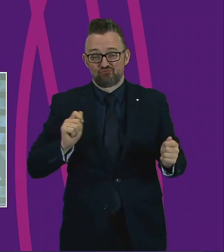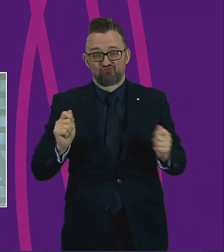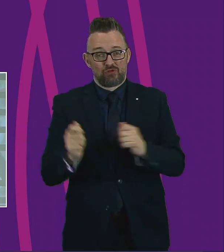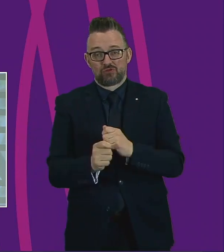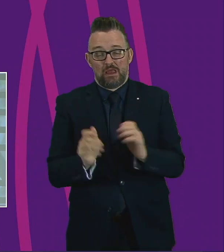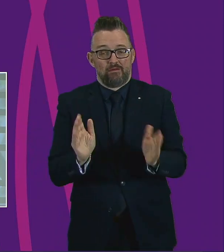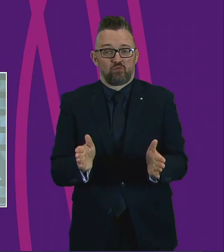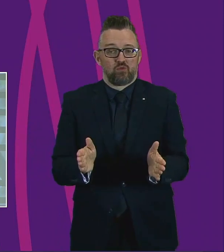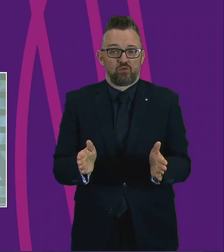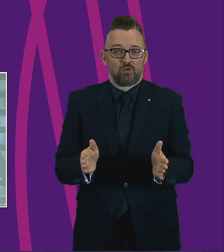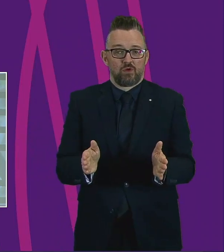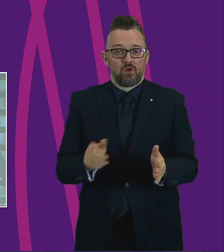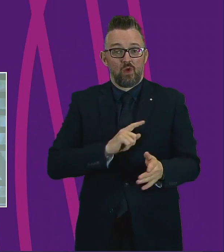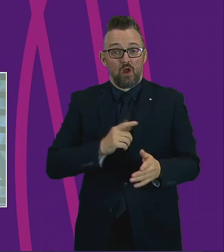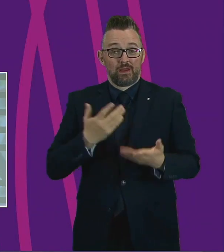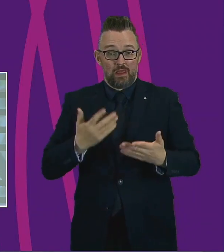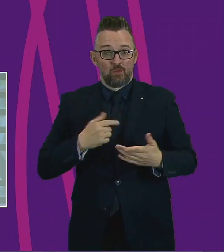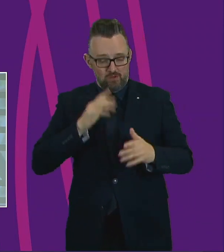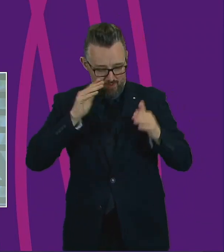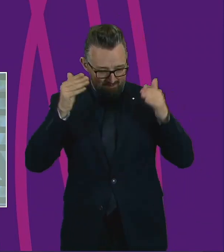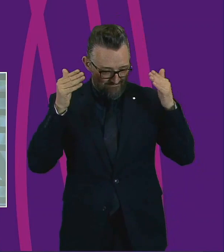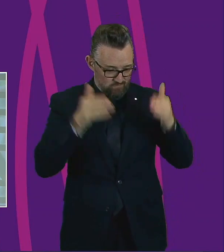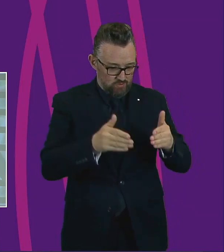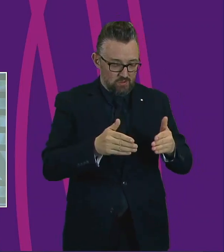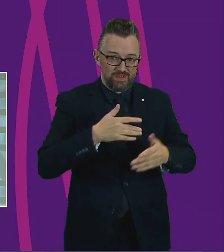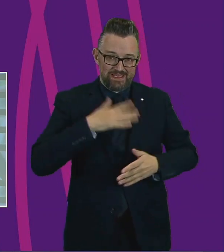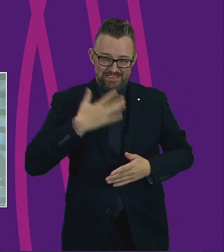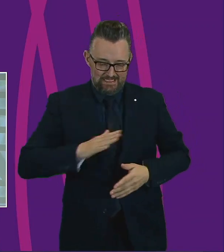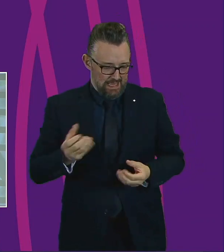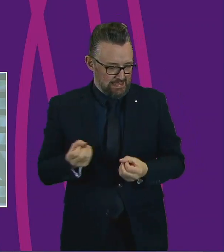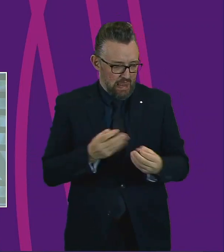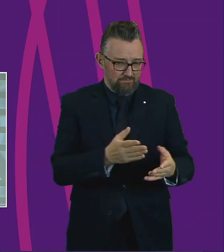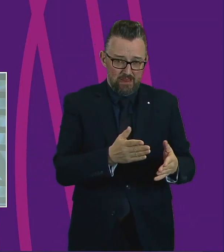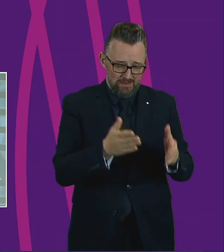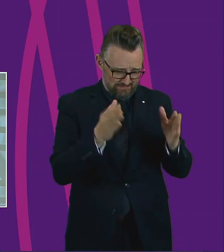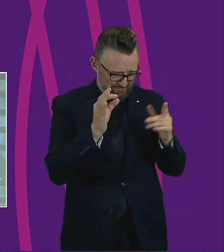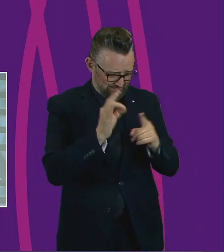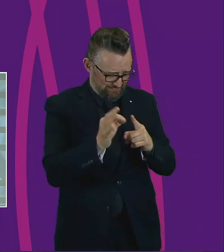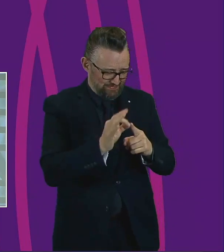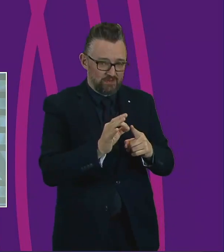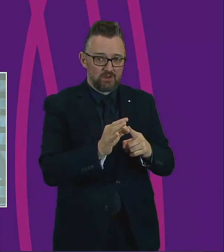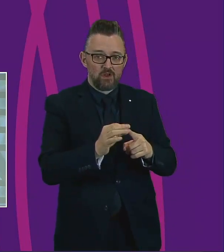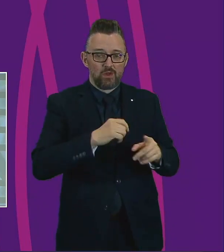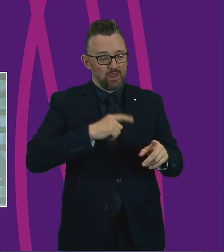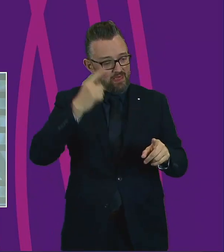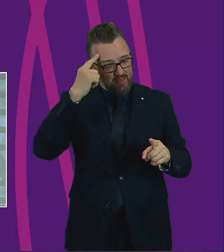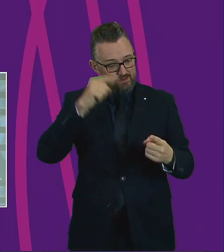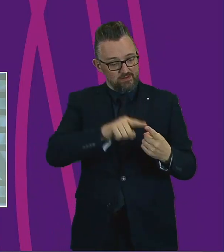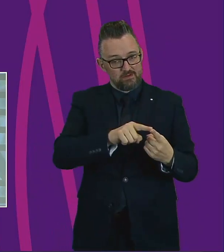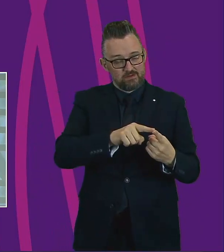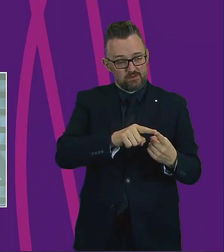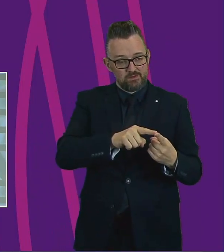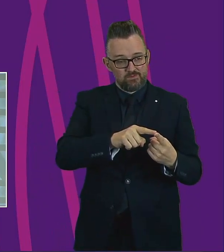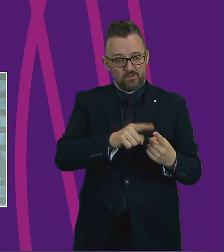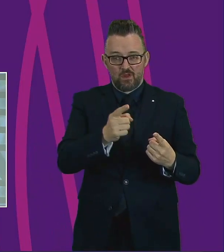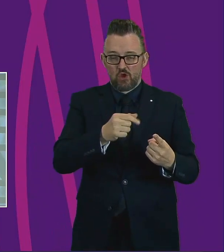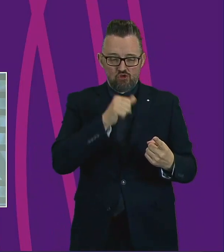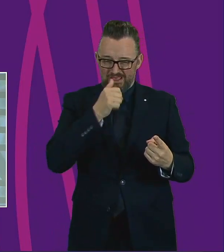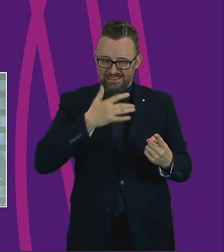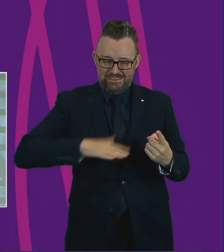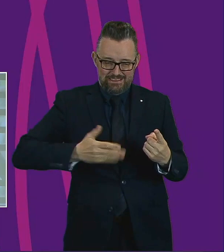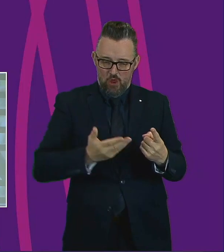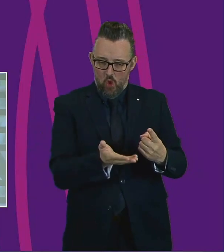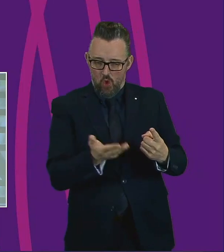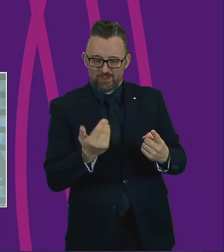seen is a laser focus on delivery, the stripping back of what can be seen indeed as unnecessary